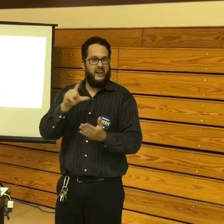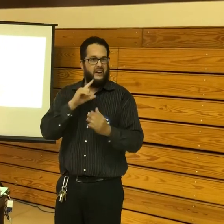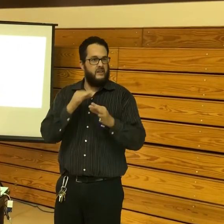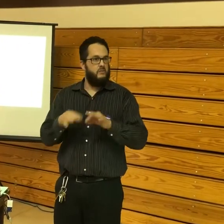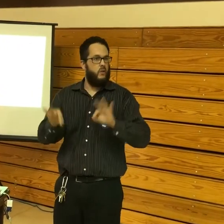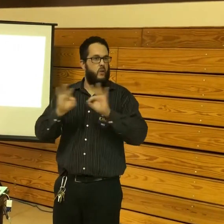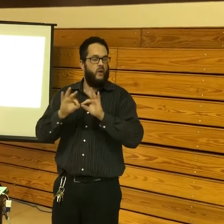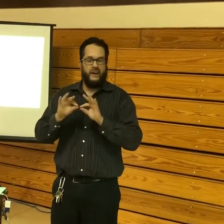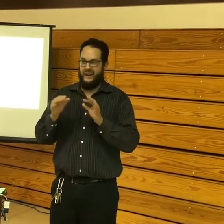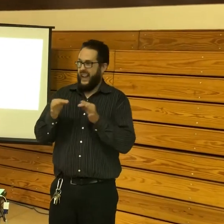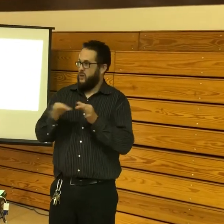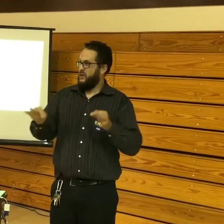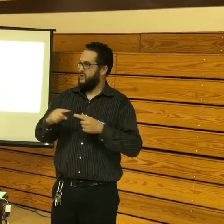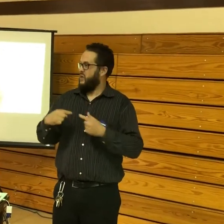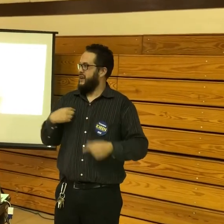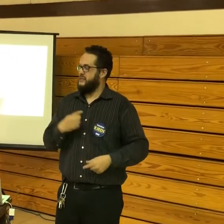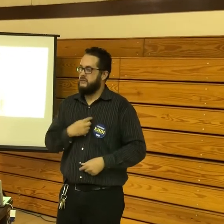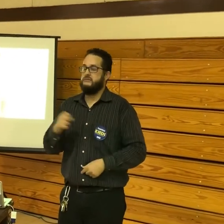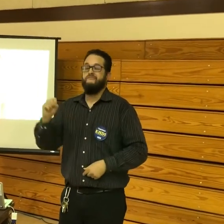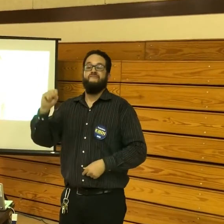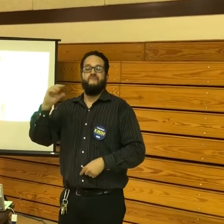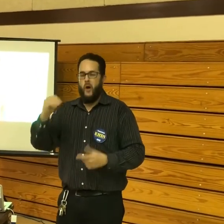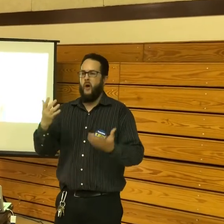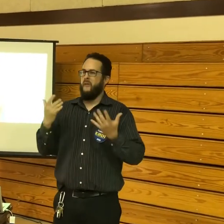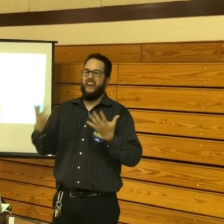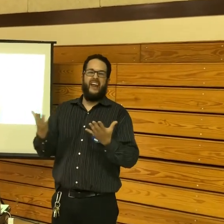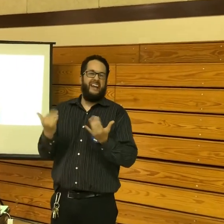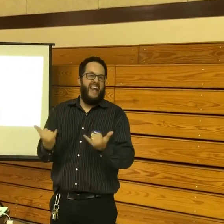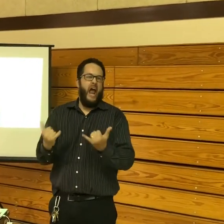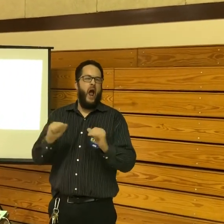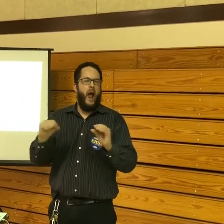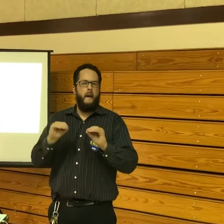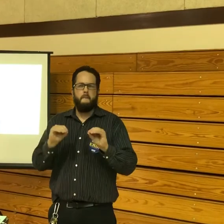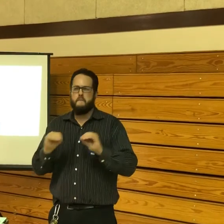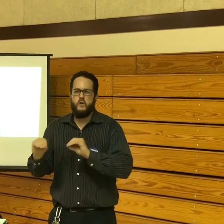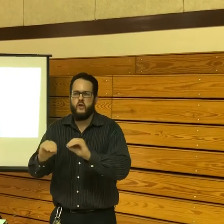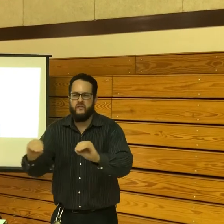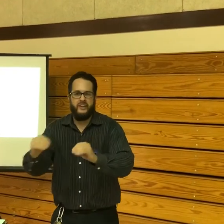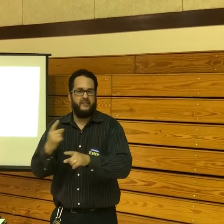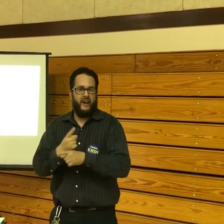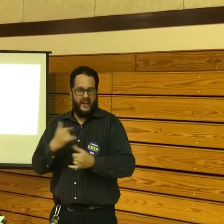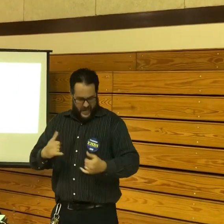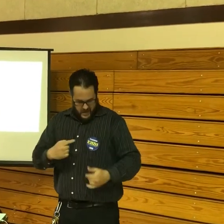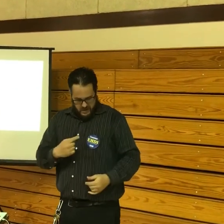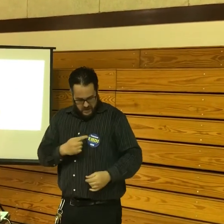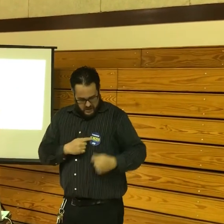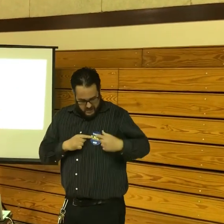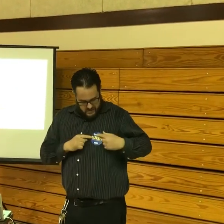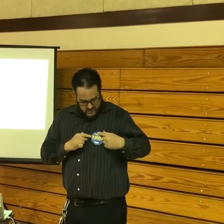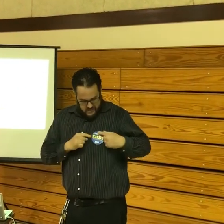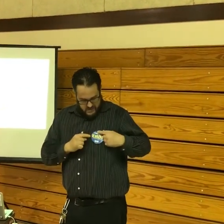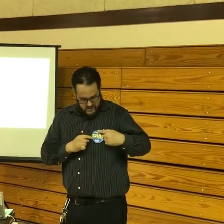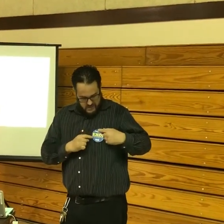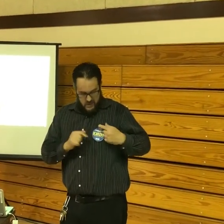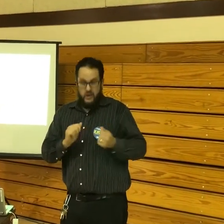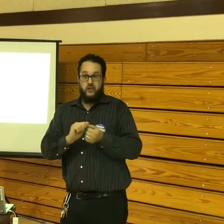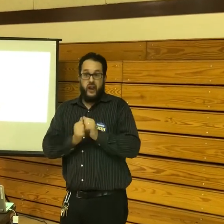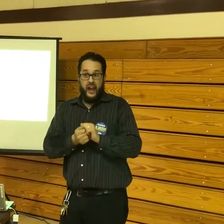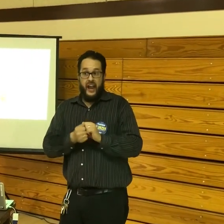proven that American Sign Language is important, and it's an important language to us. So now, you know, this is a movement, we